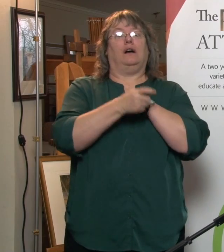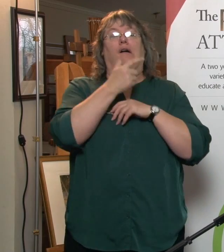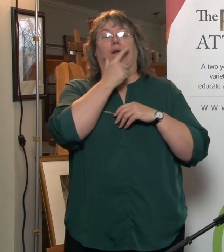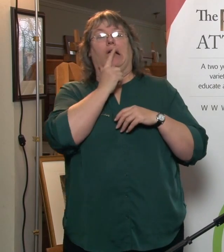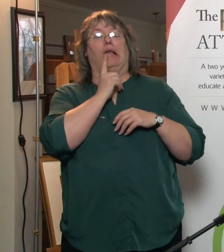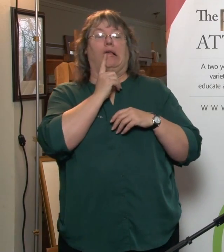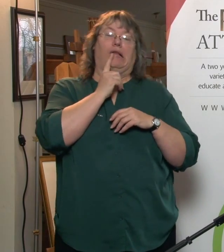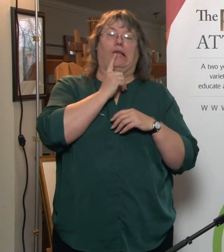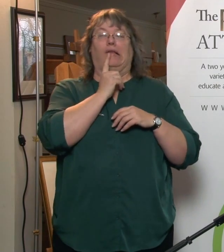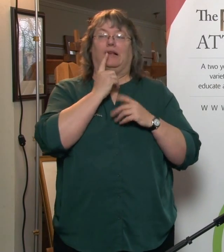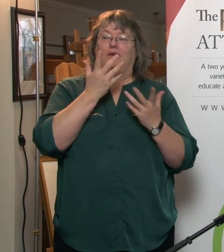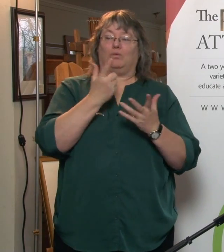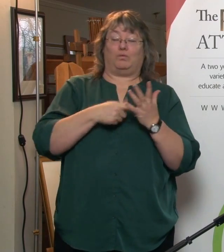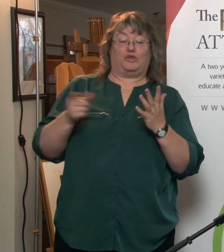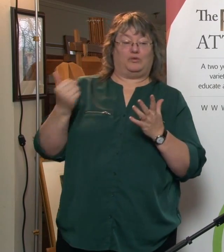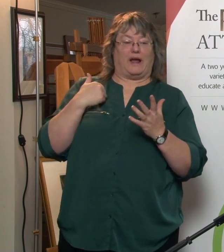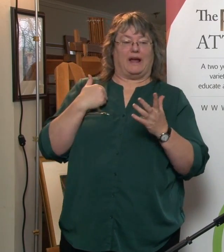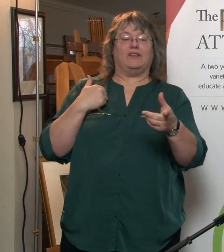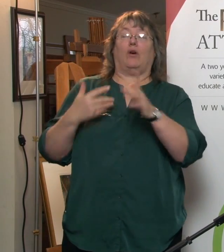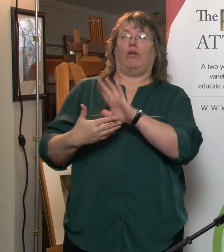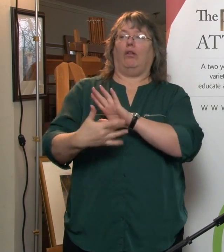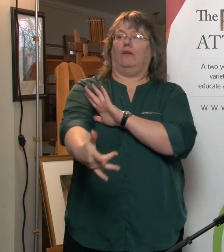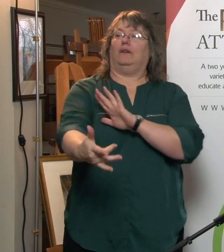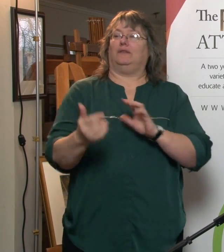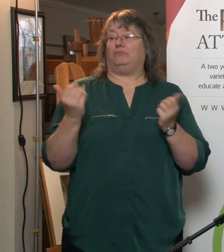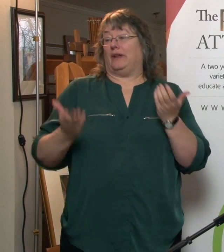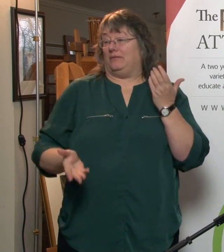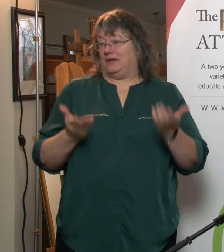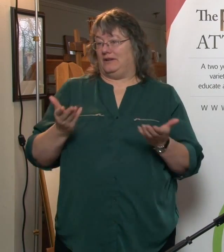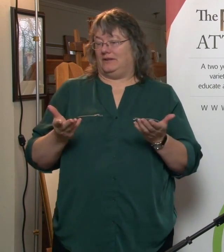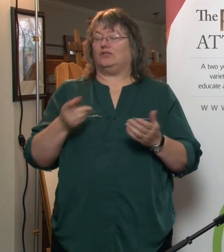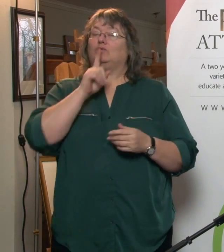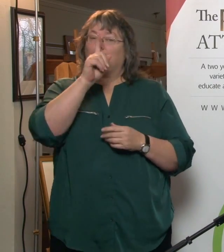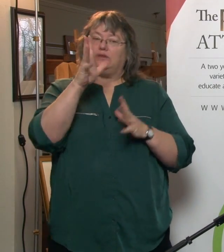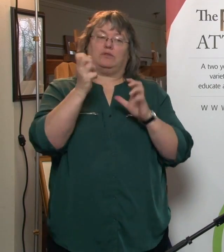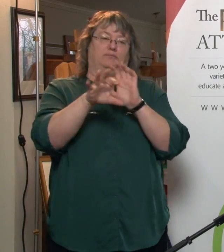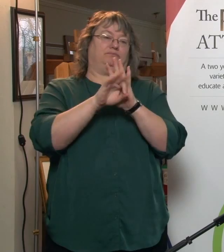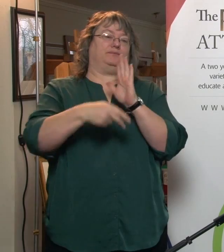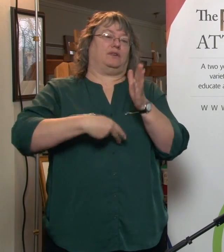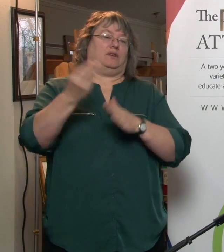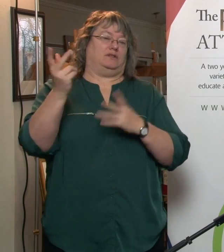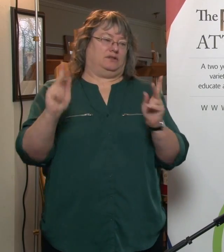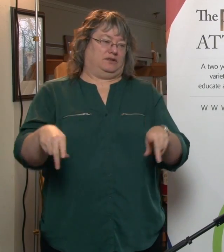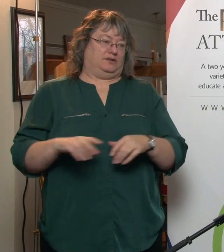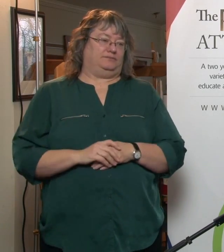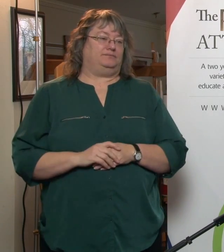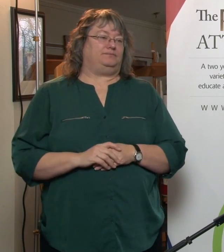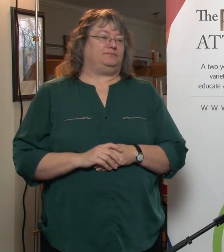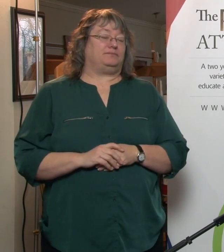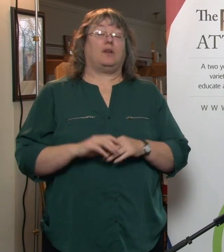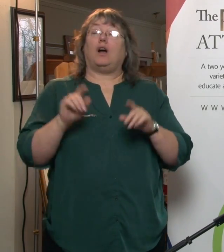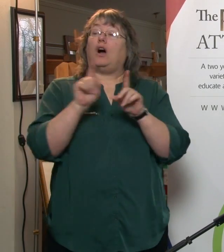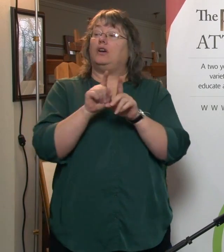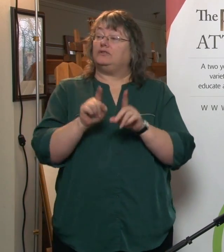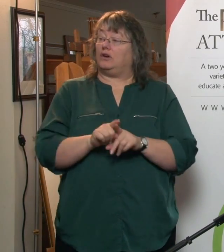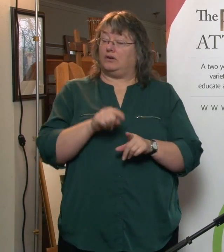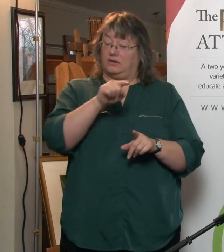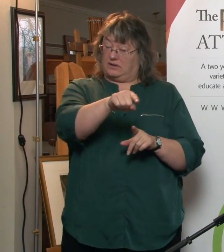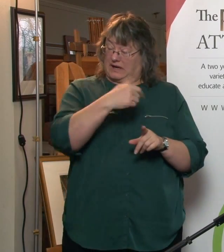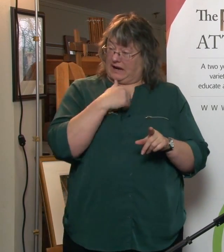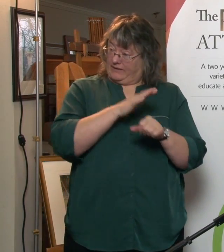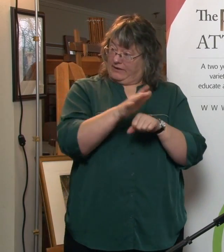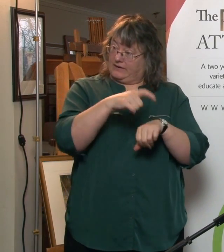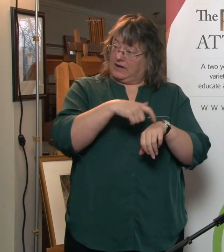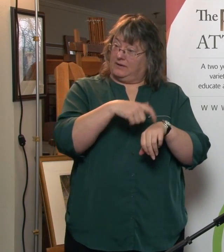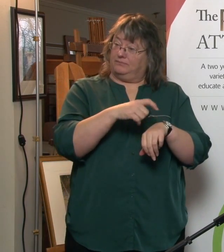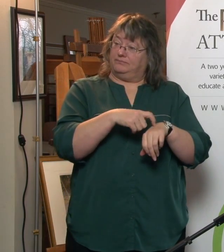what your assets may be. So honesty is absolutely the paramount consideration. And then there's some more logistical things. Do they have the time to